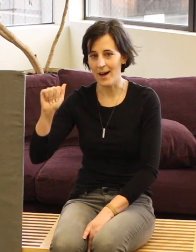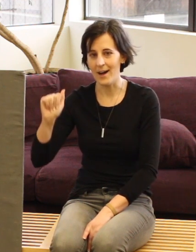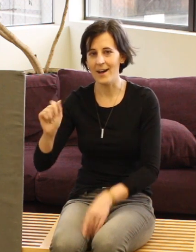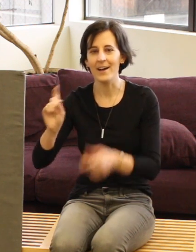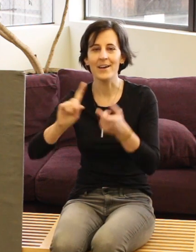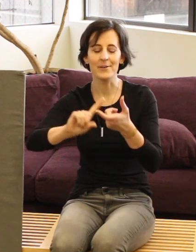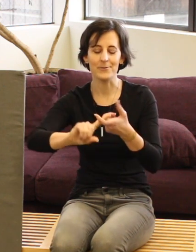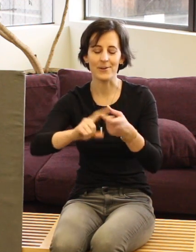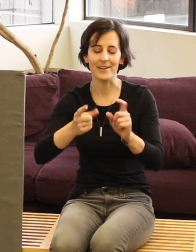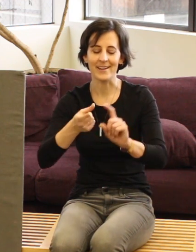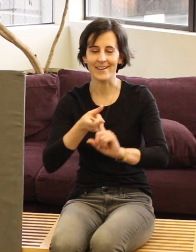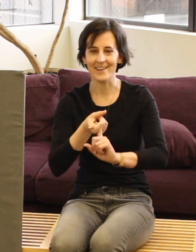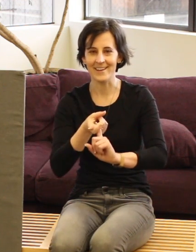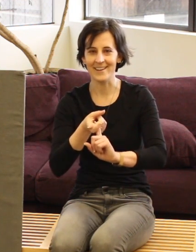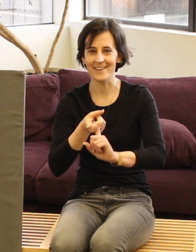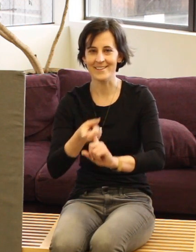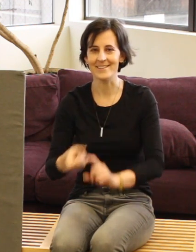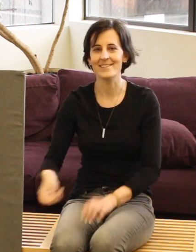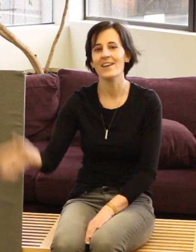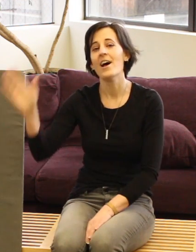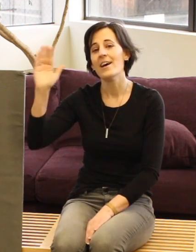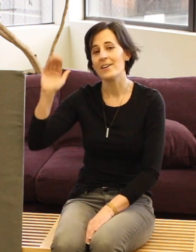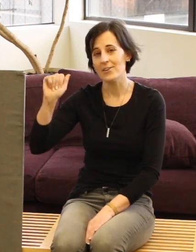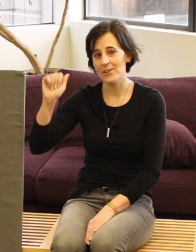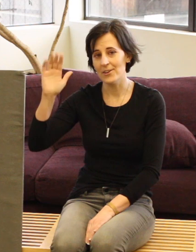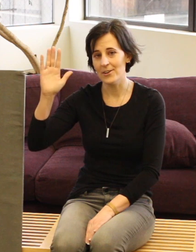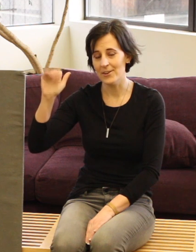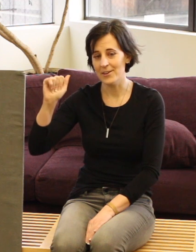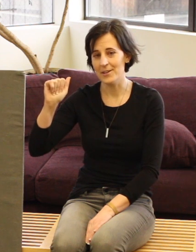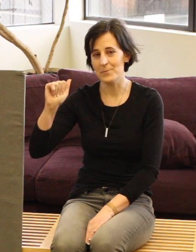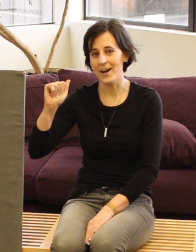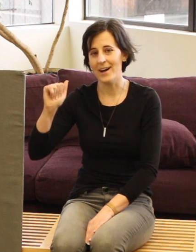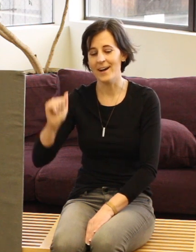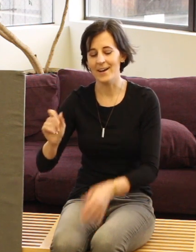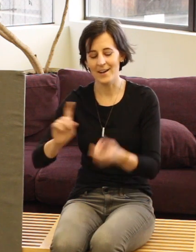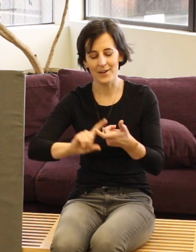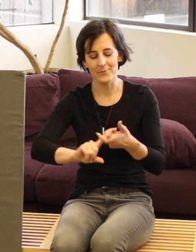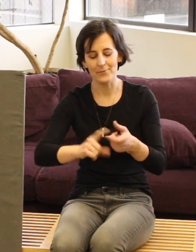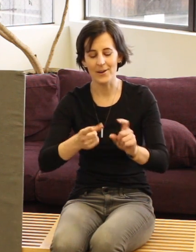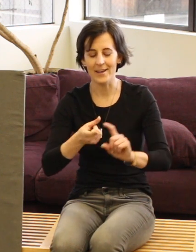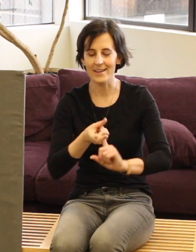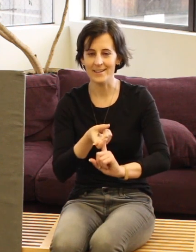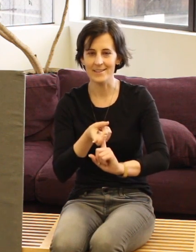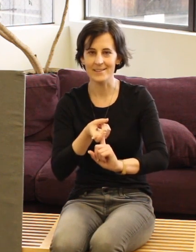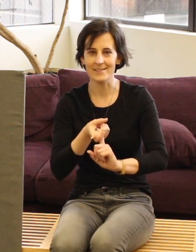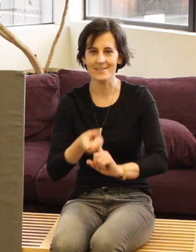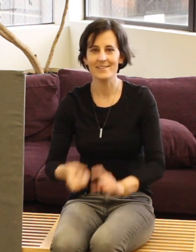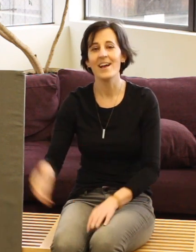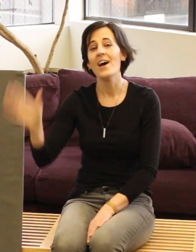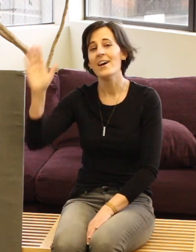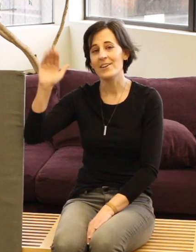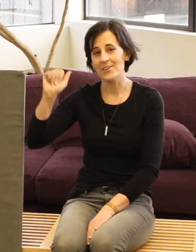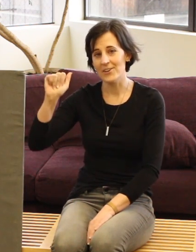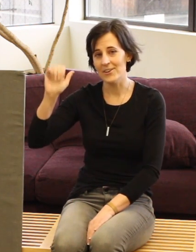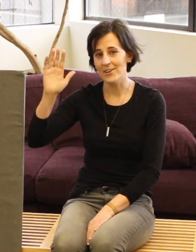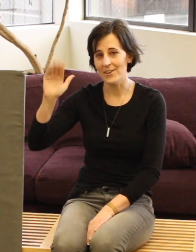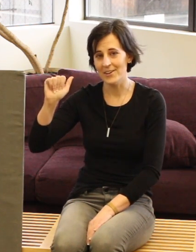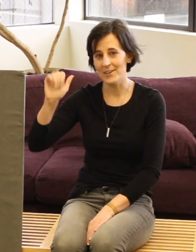friends. Goodbye, friends. Goodbye,